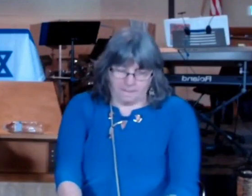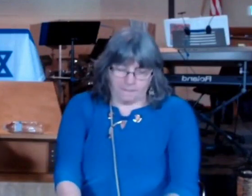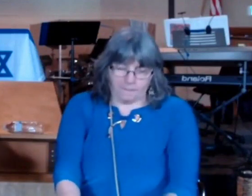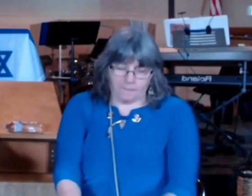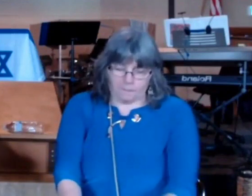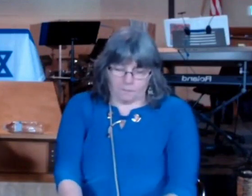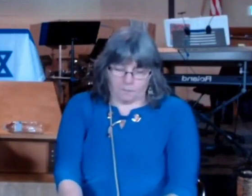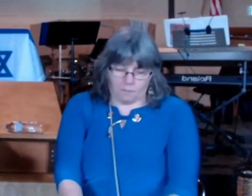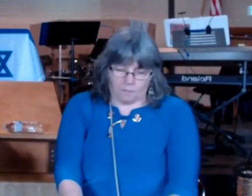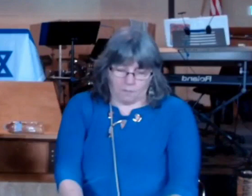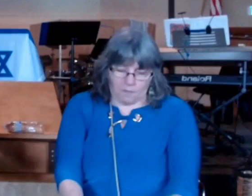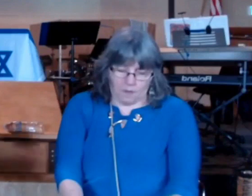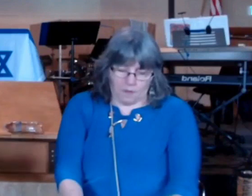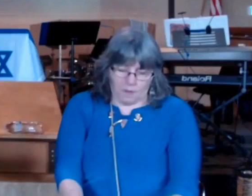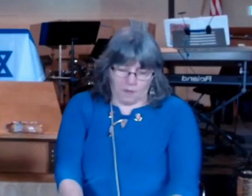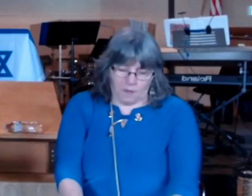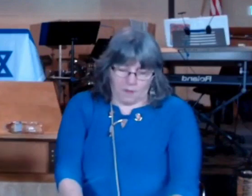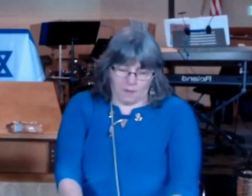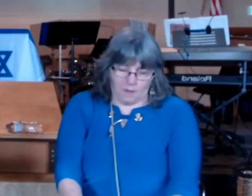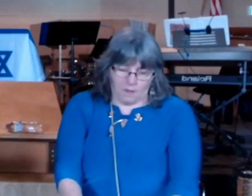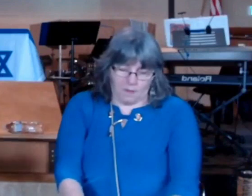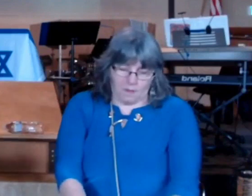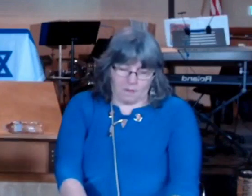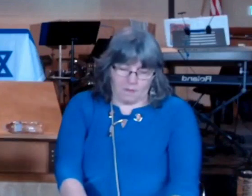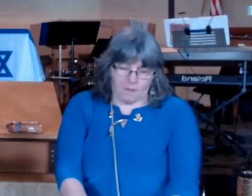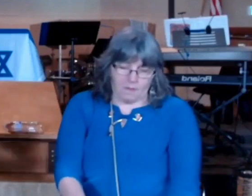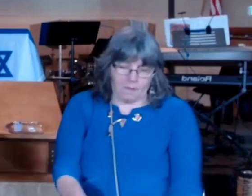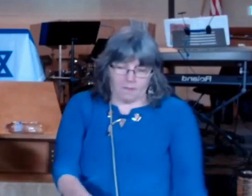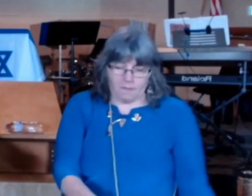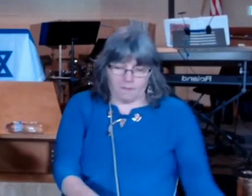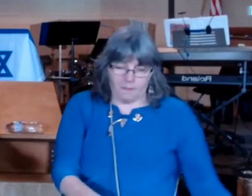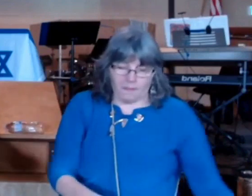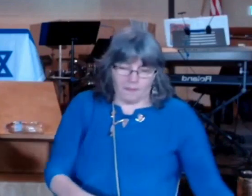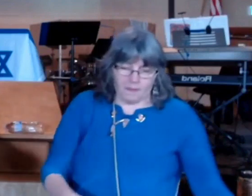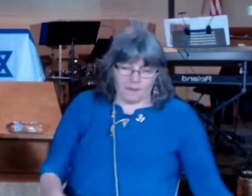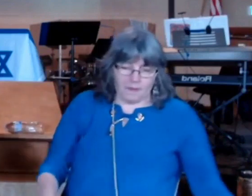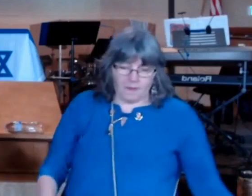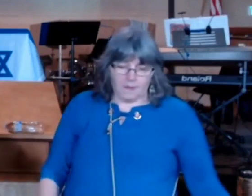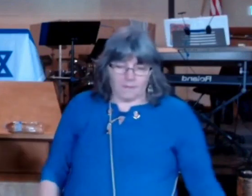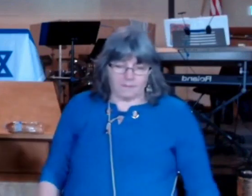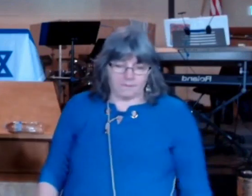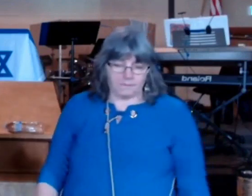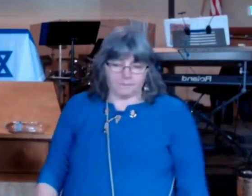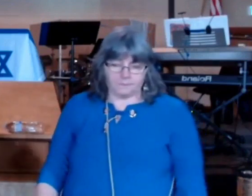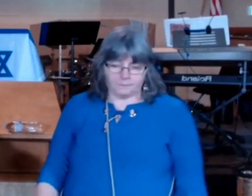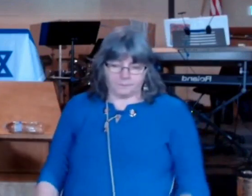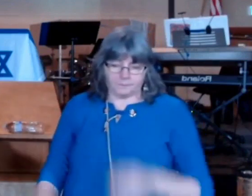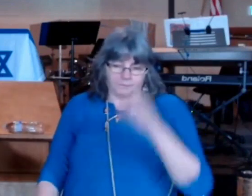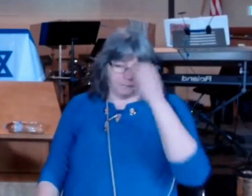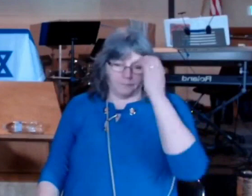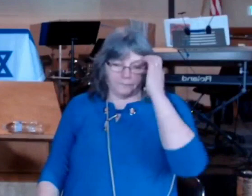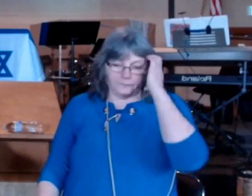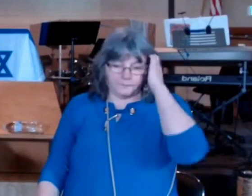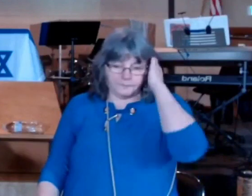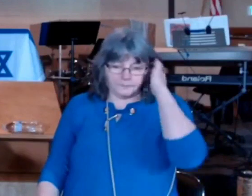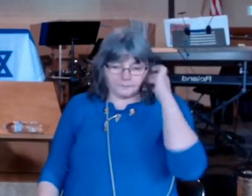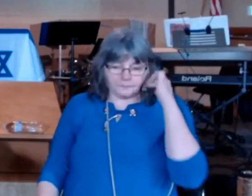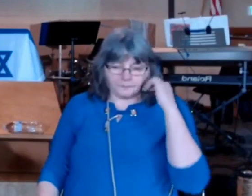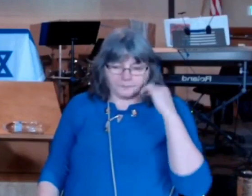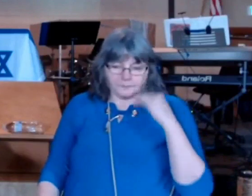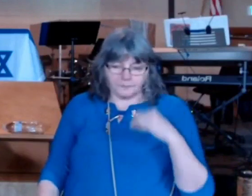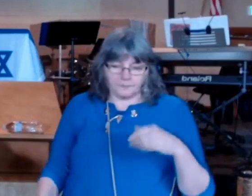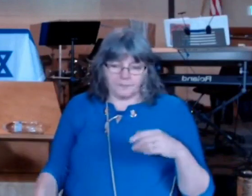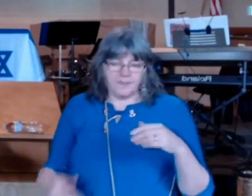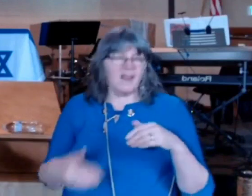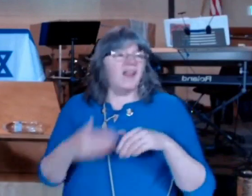the mean rejection cruel rejection of lepers by legitimizing the practice of throwing one